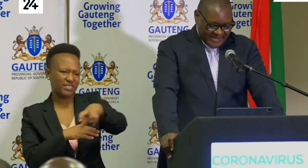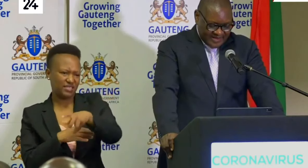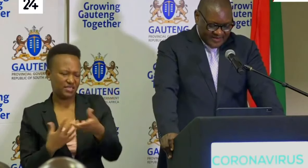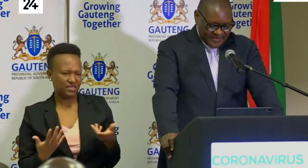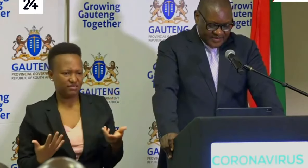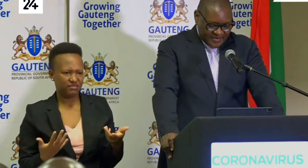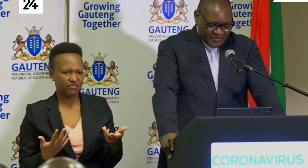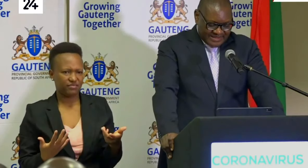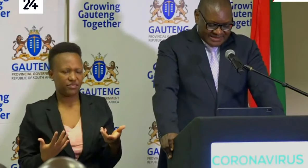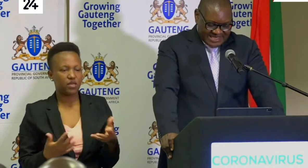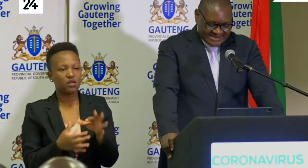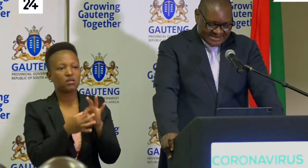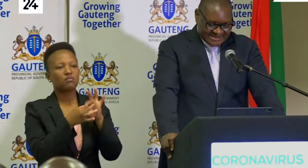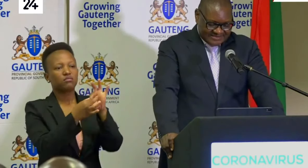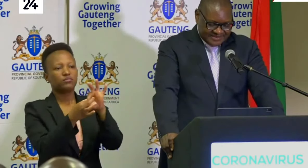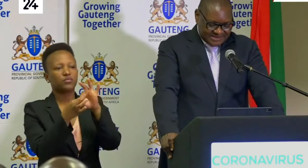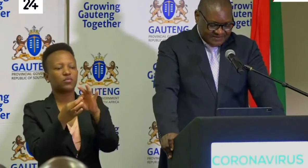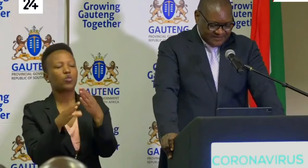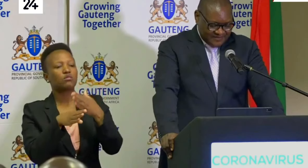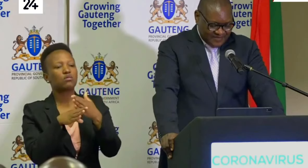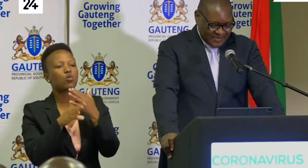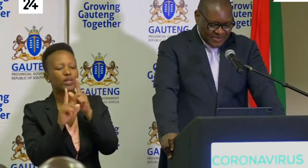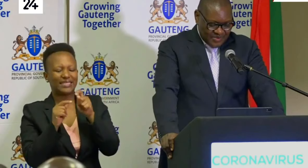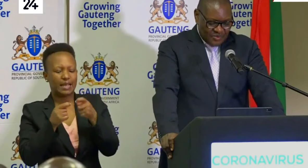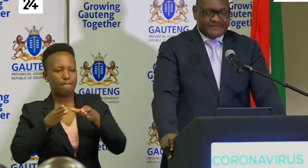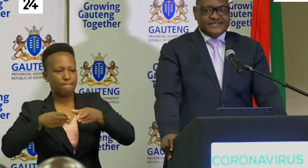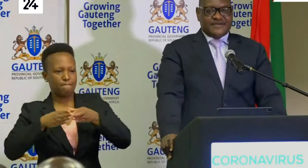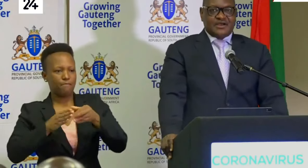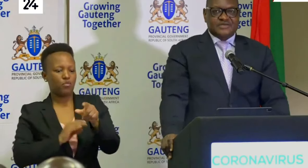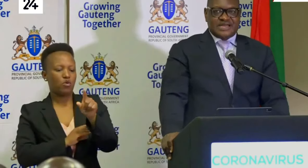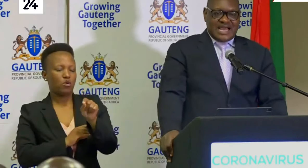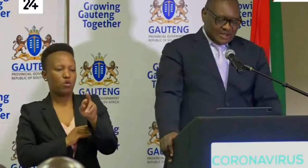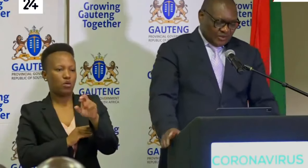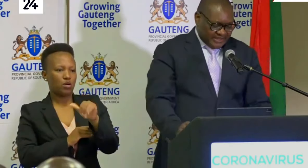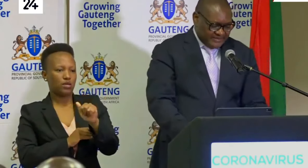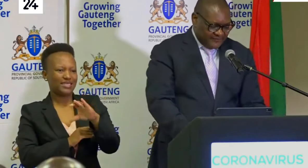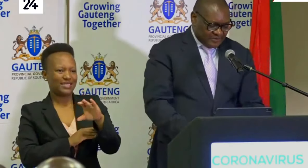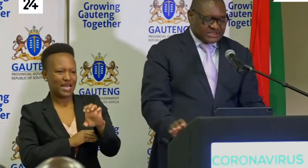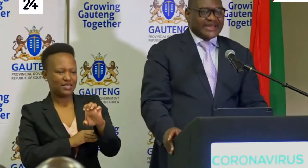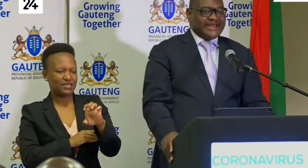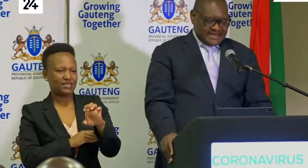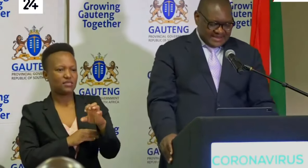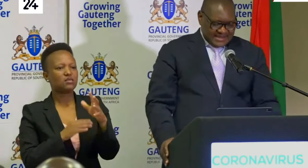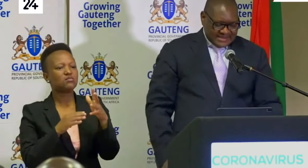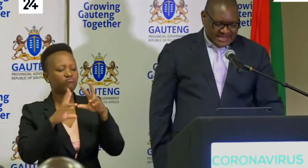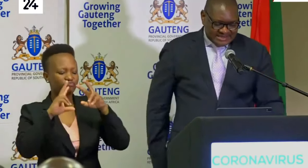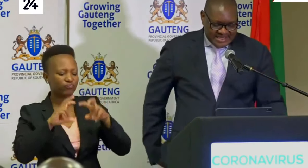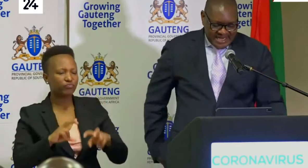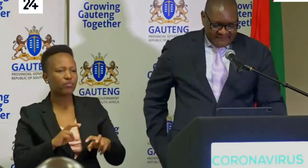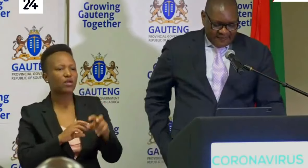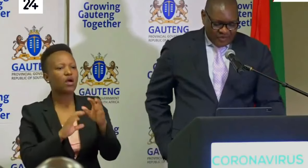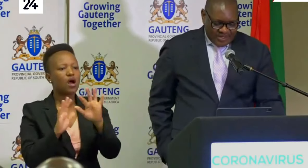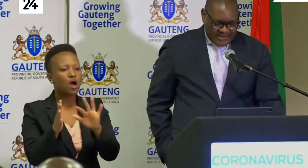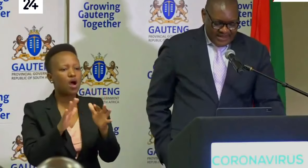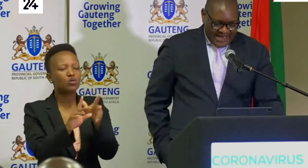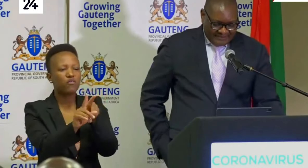working with our tracing teams who have developed an algorithm for screening, testing,